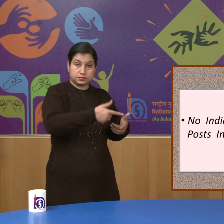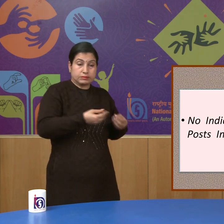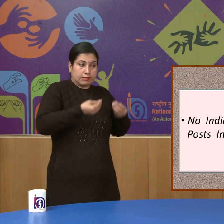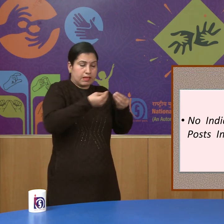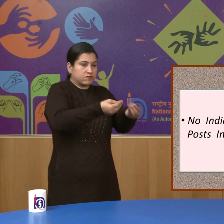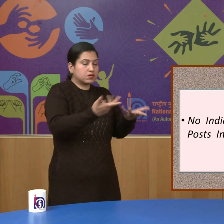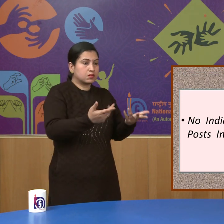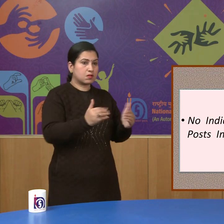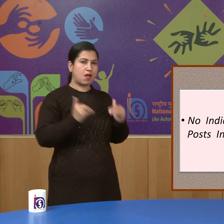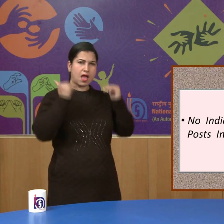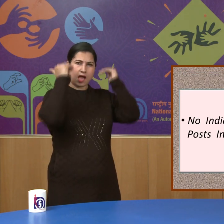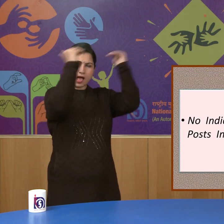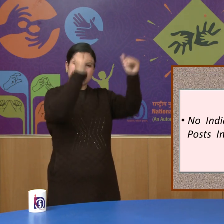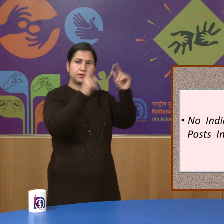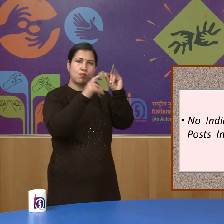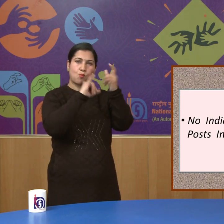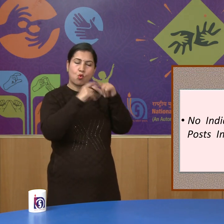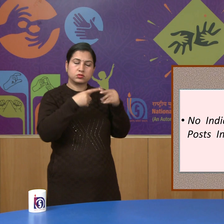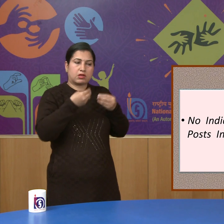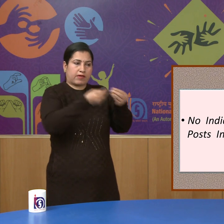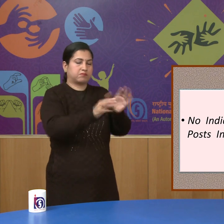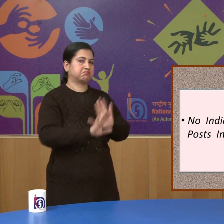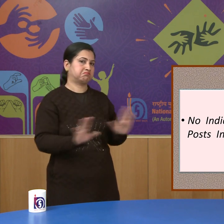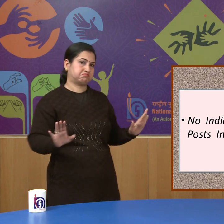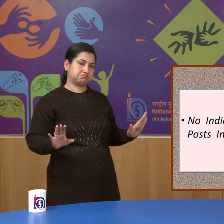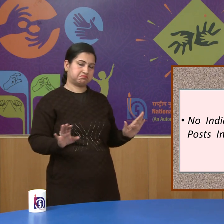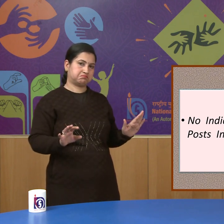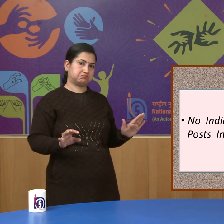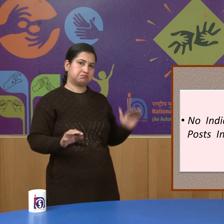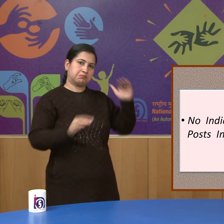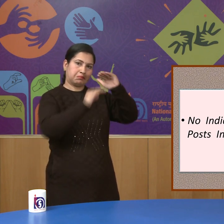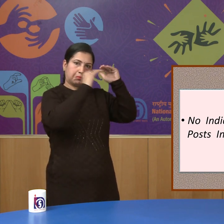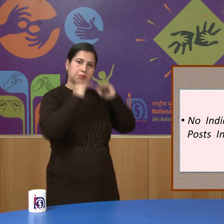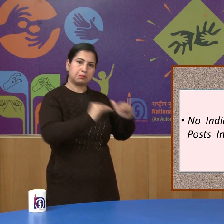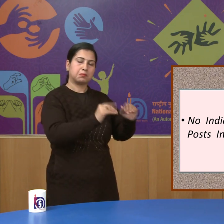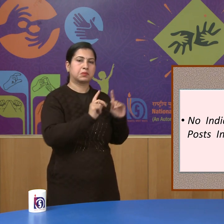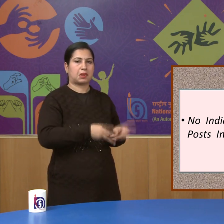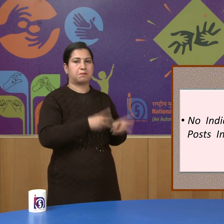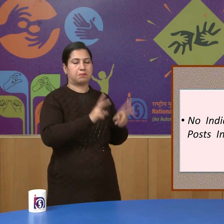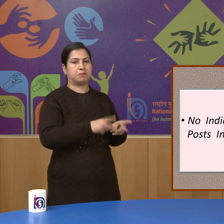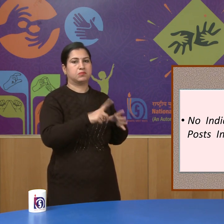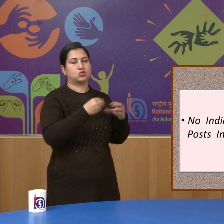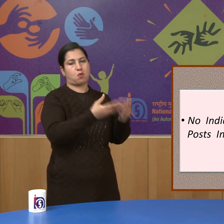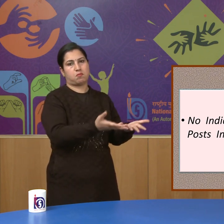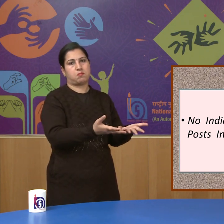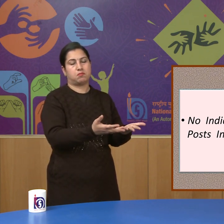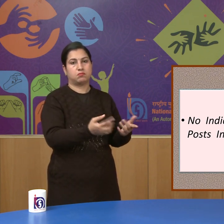high post in the army only